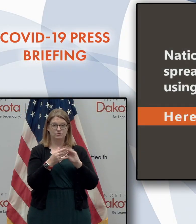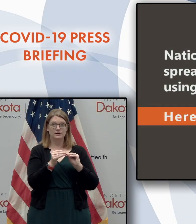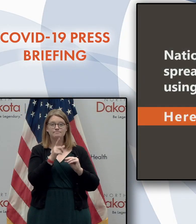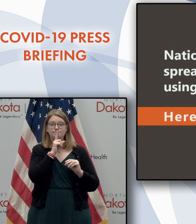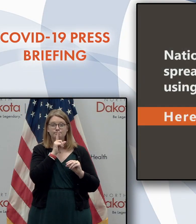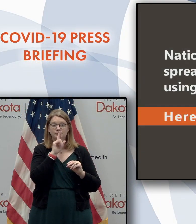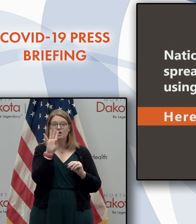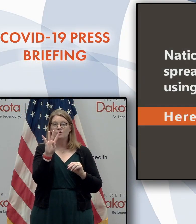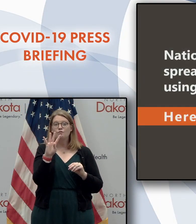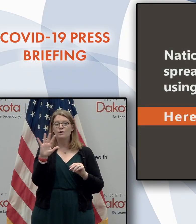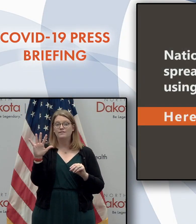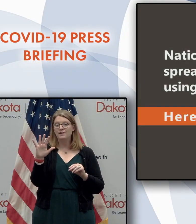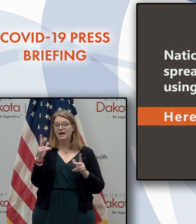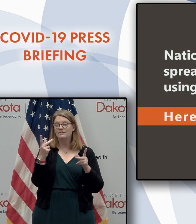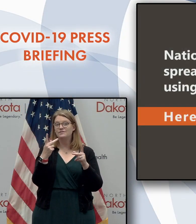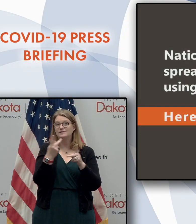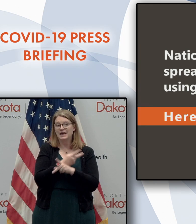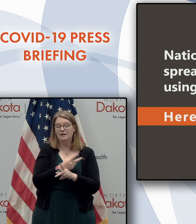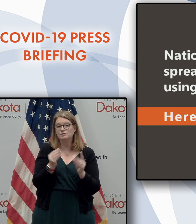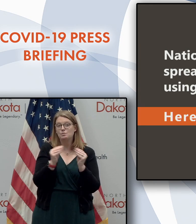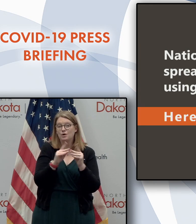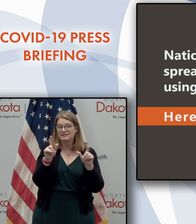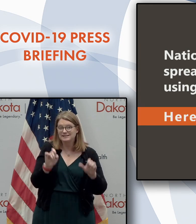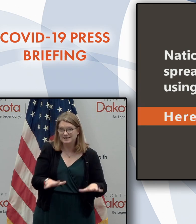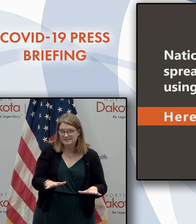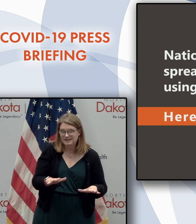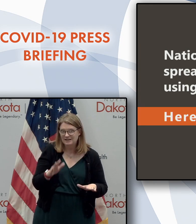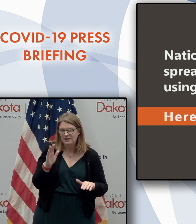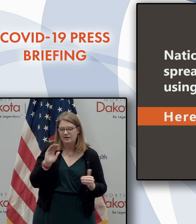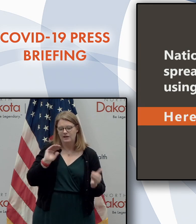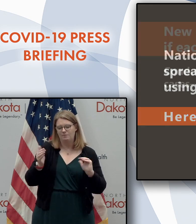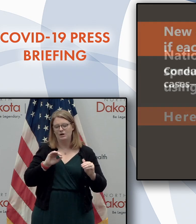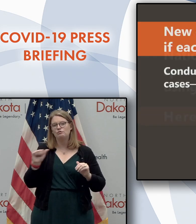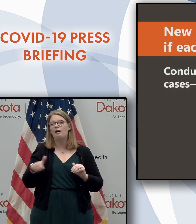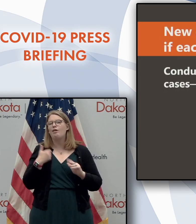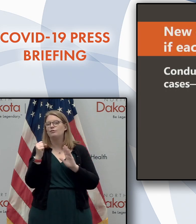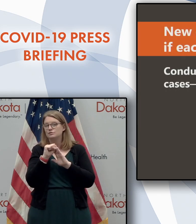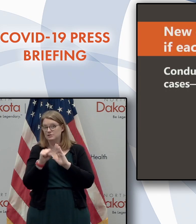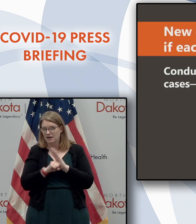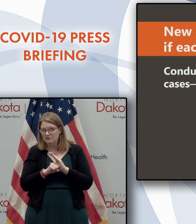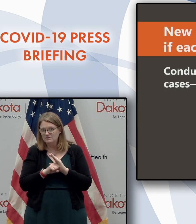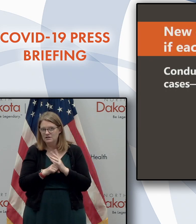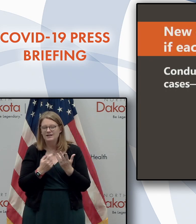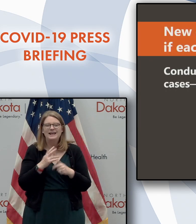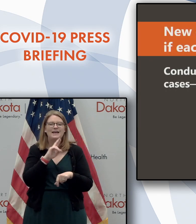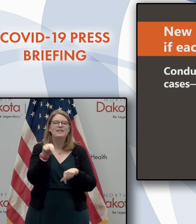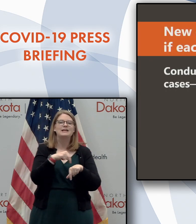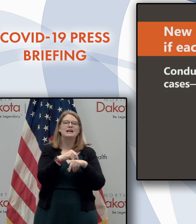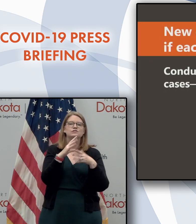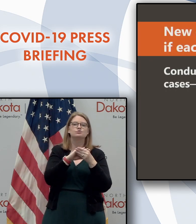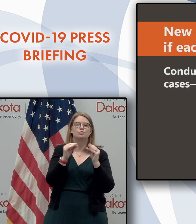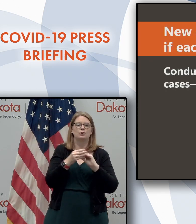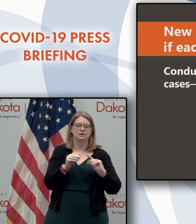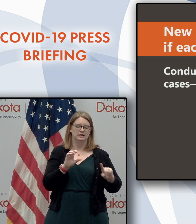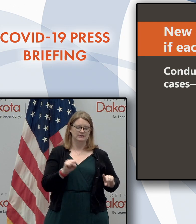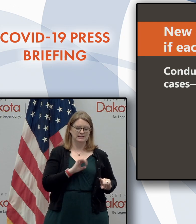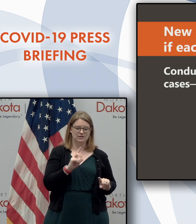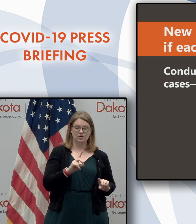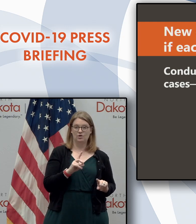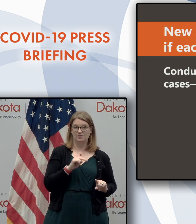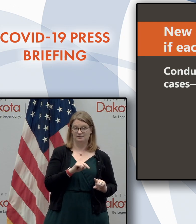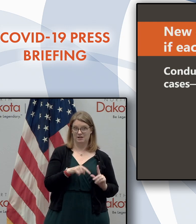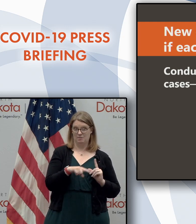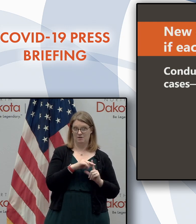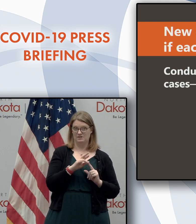four to five times more testing than some of our neighbors. And it did mention in the national story that South Dakota is 17%